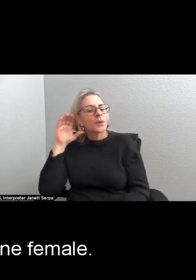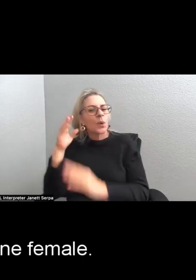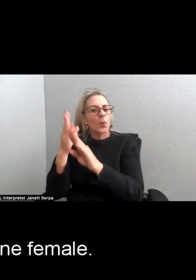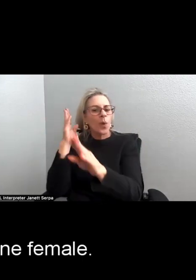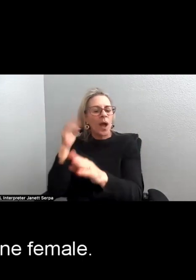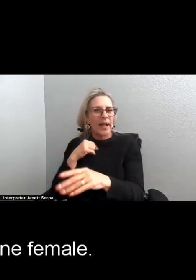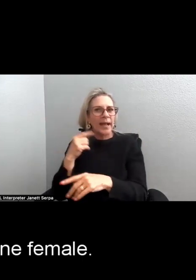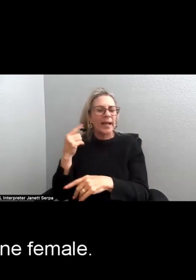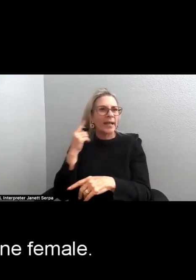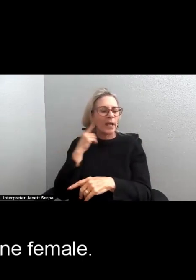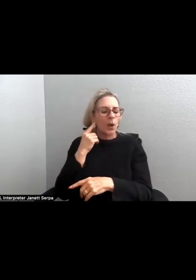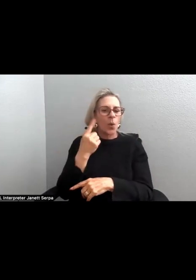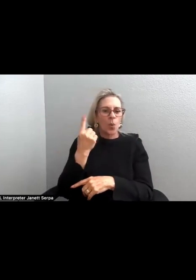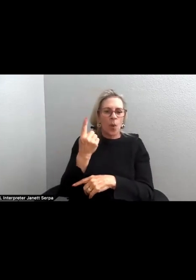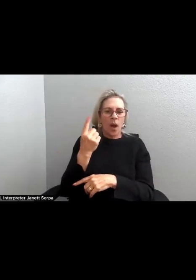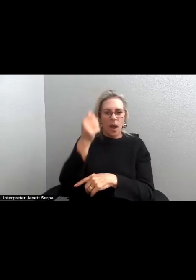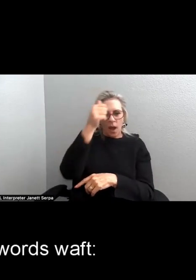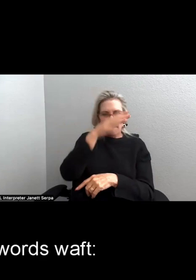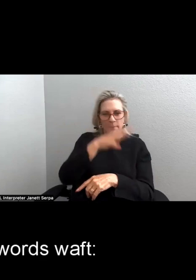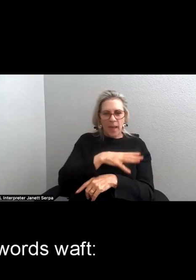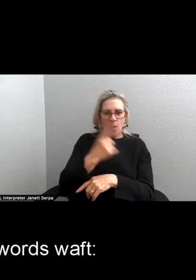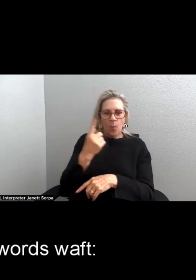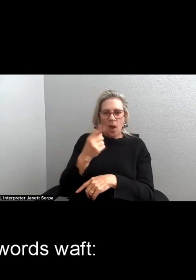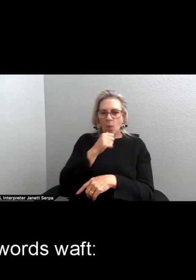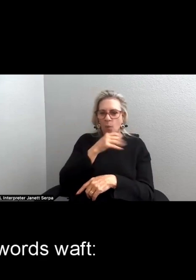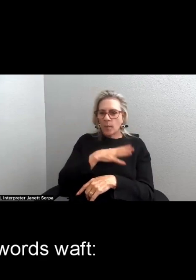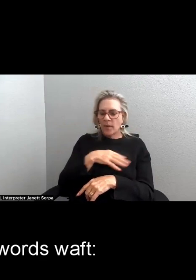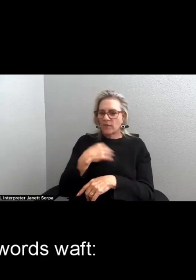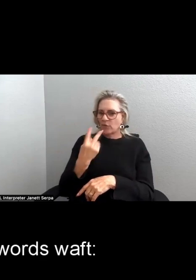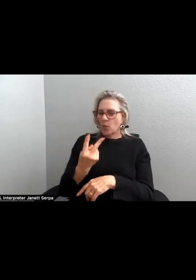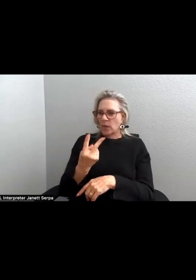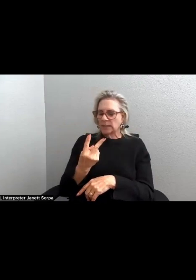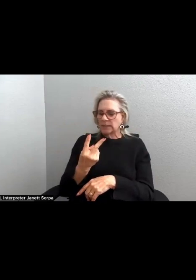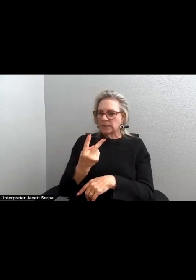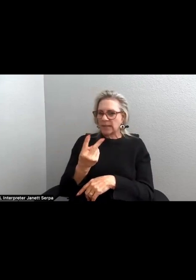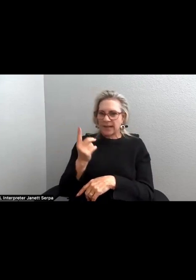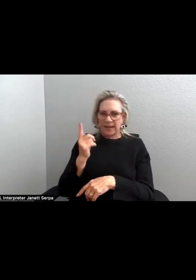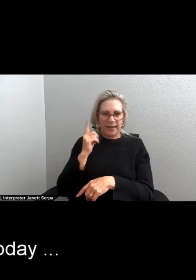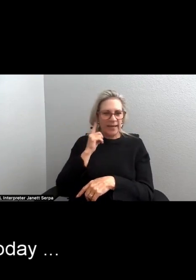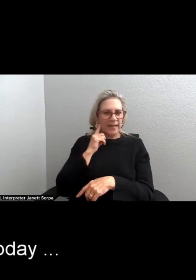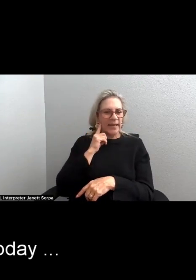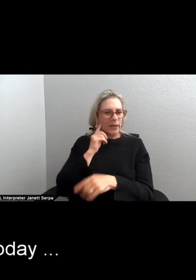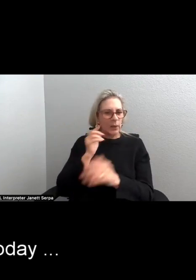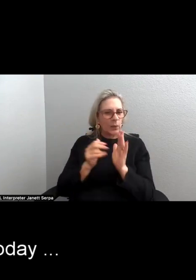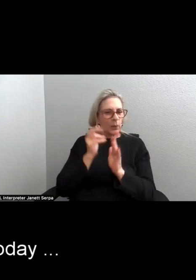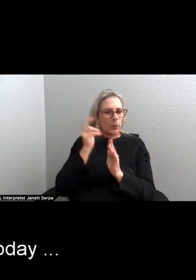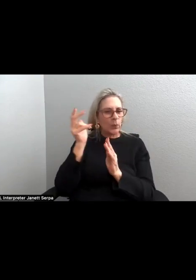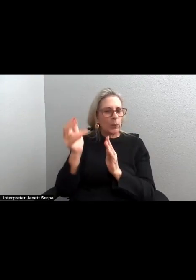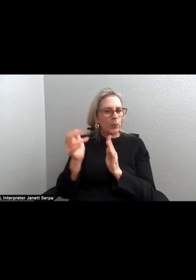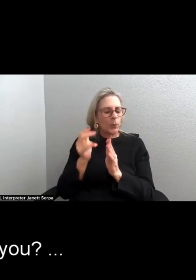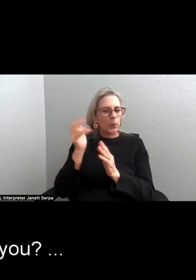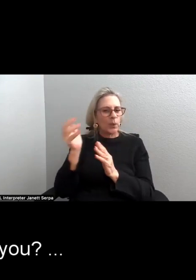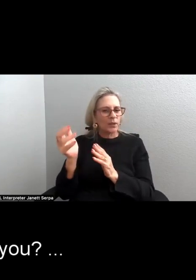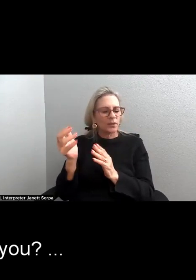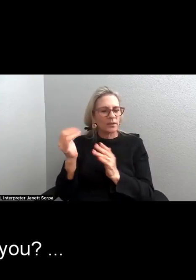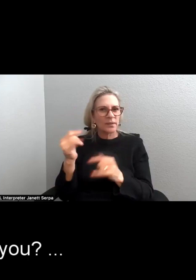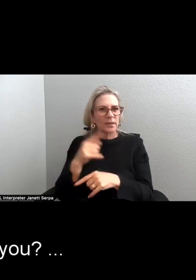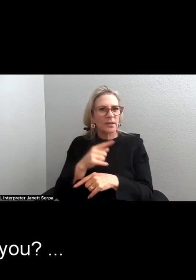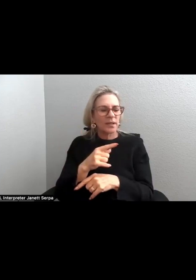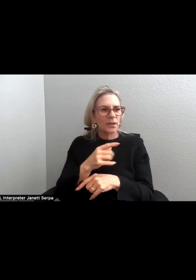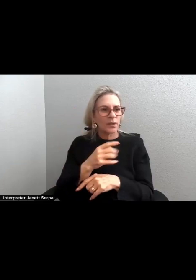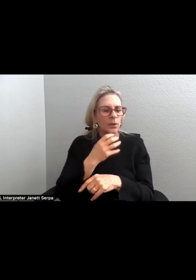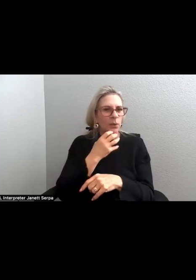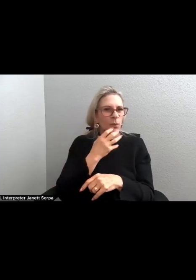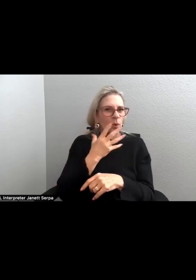one male, one female. Occasional words waft. Warm today, would you?